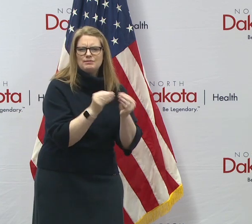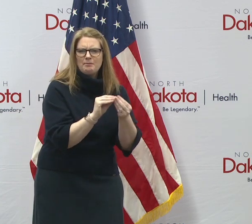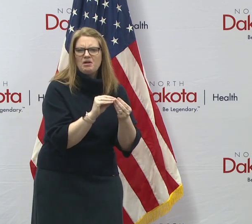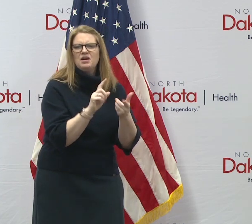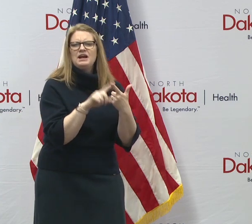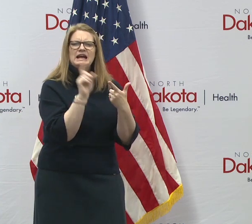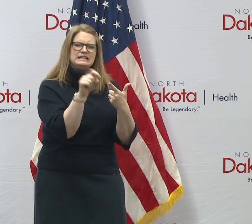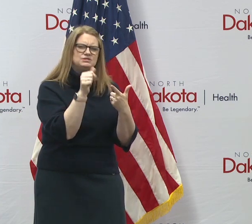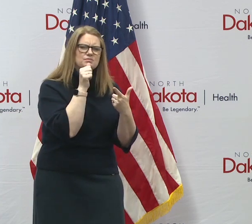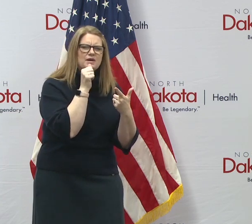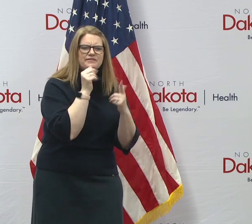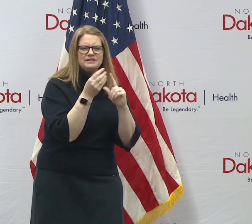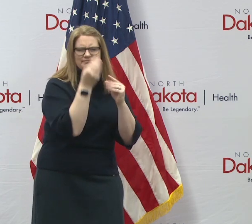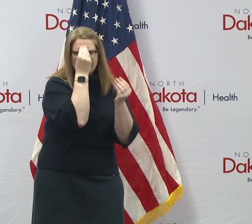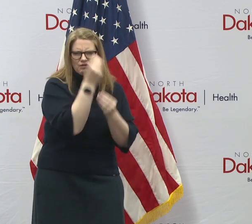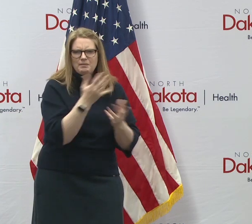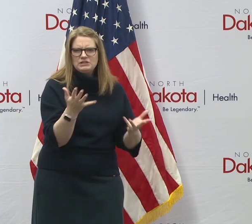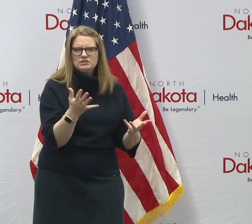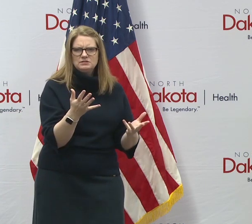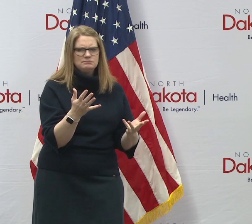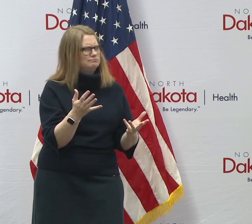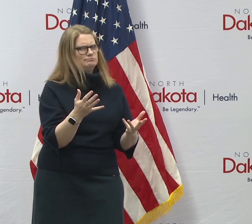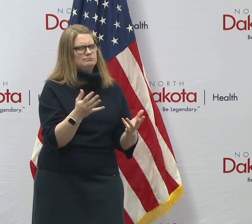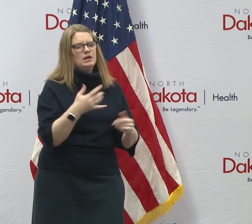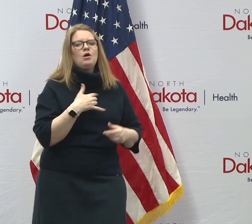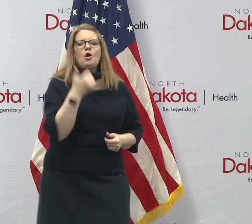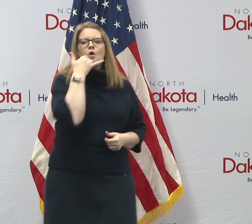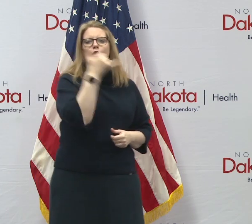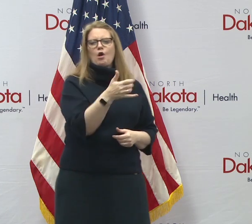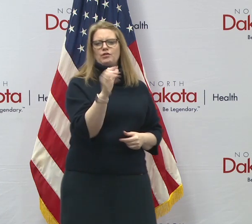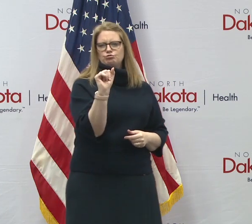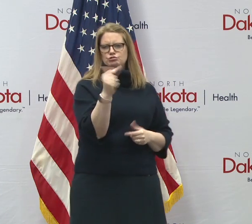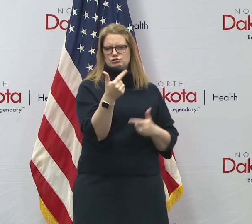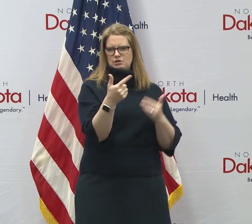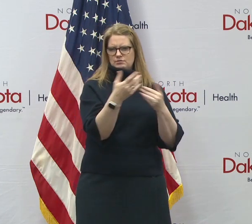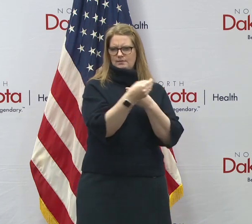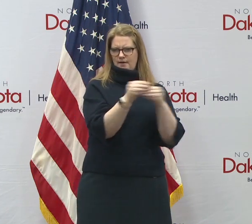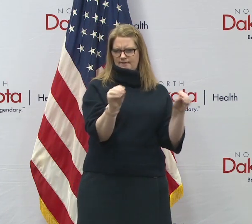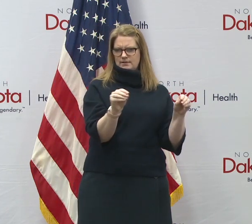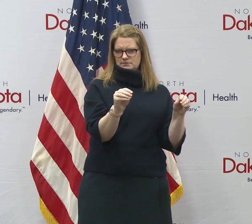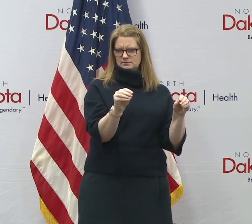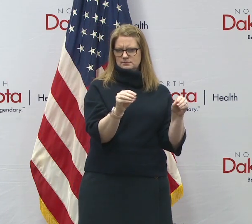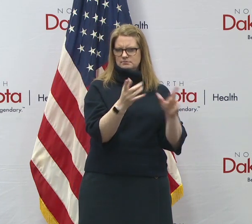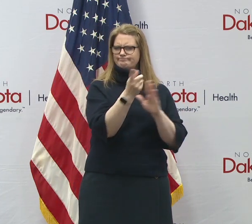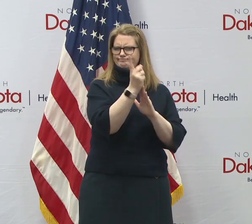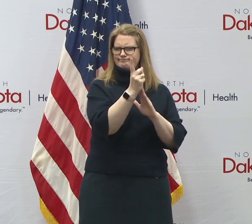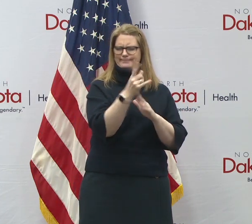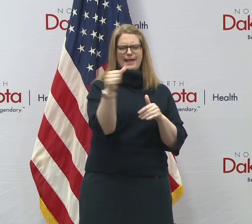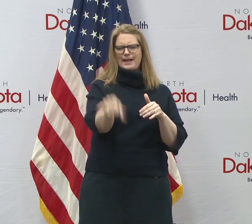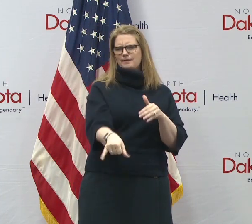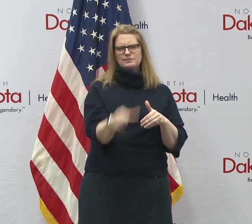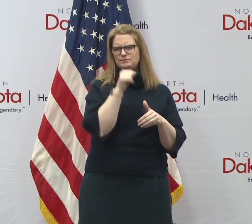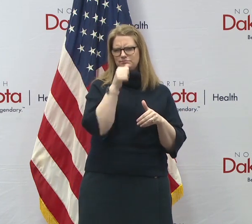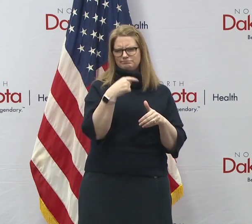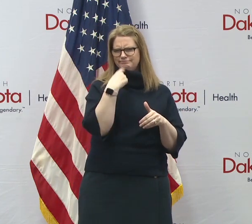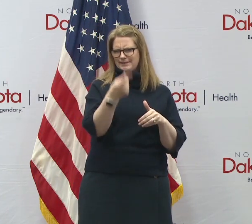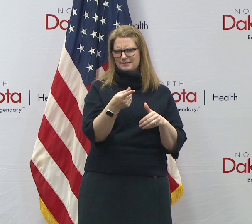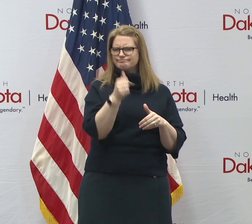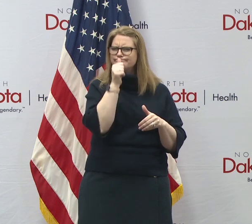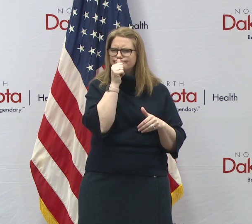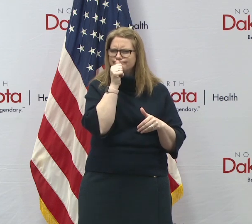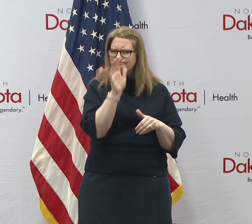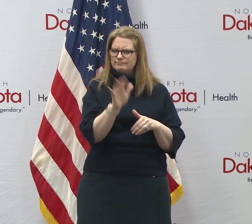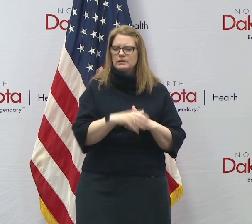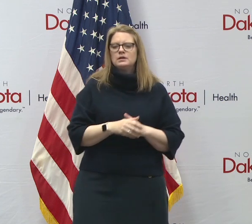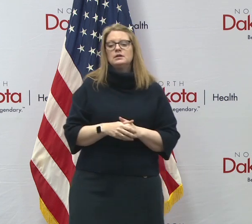report that to the North Dakota attorney general's office. Uh, uh, we've got many, uh, loyal viewers